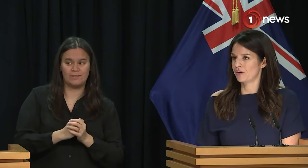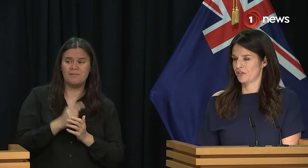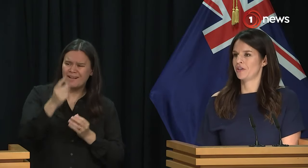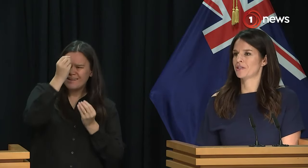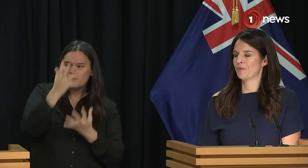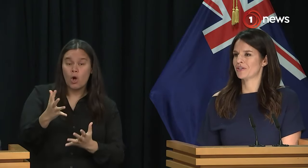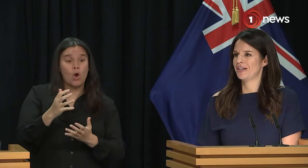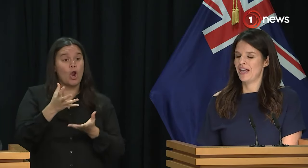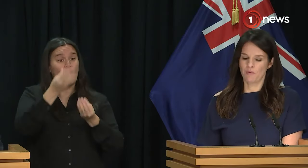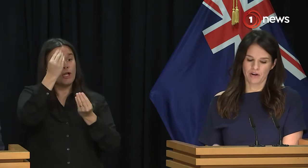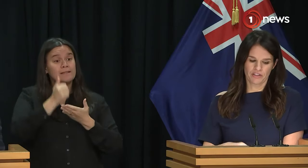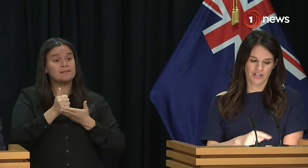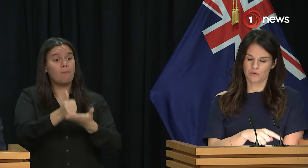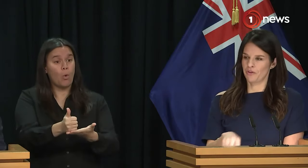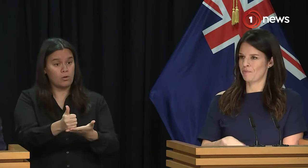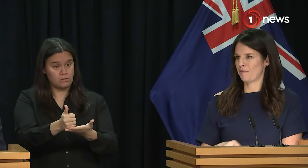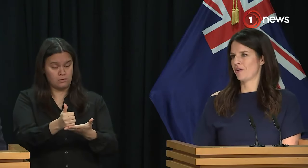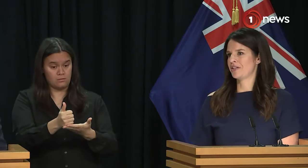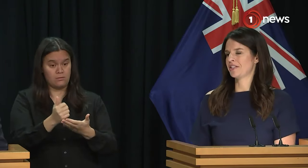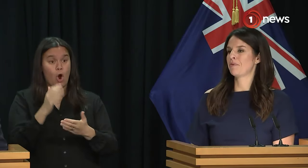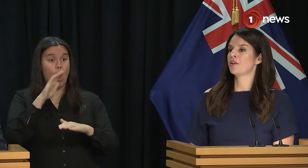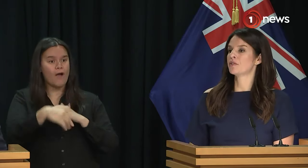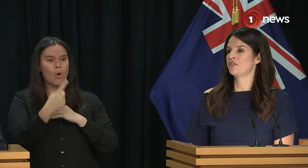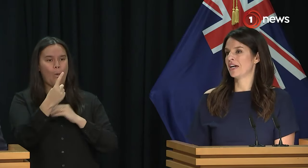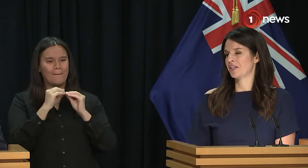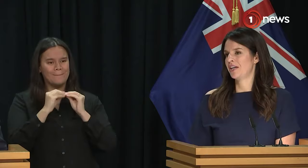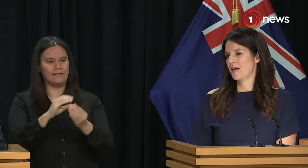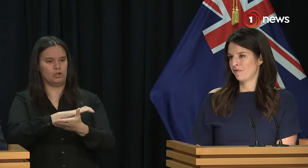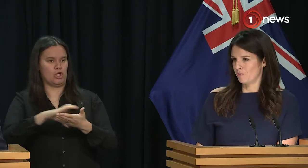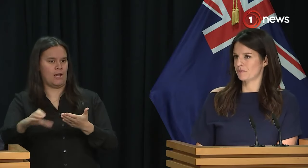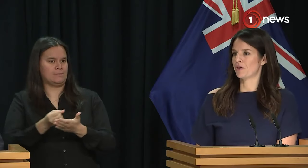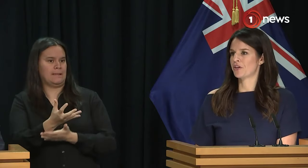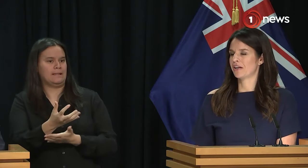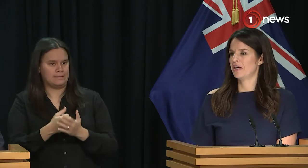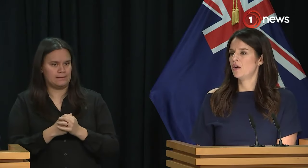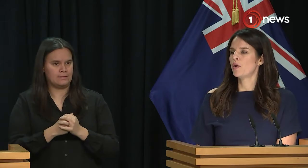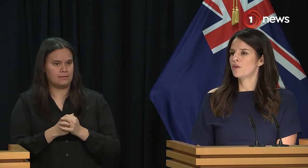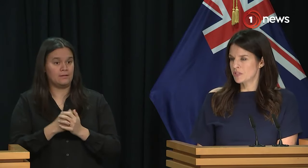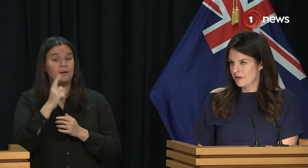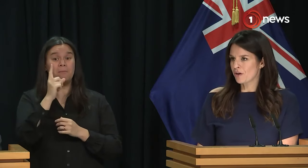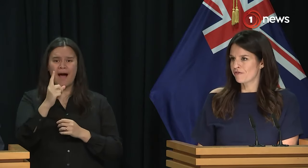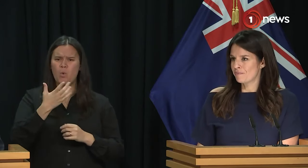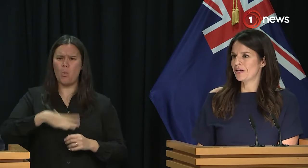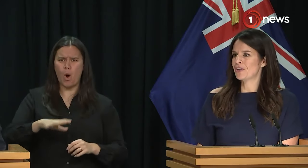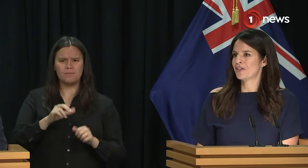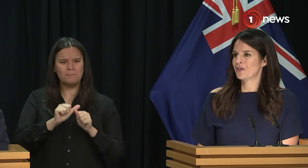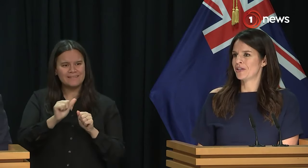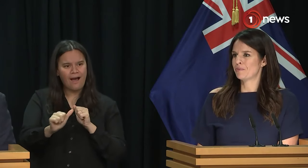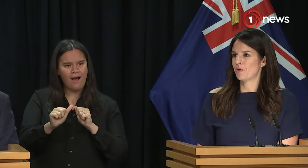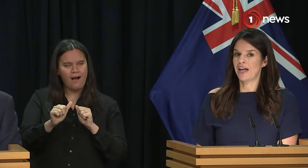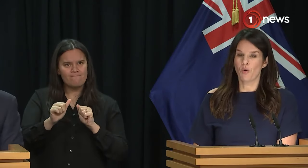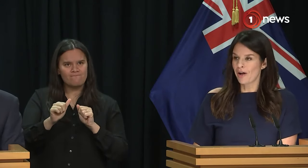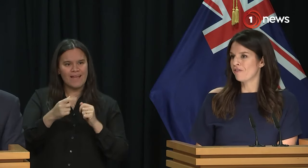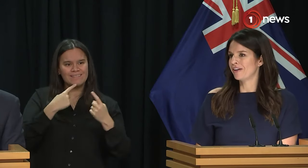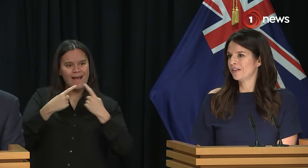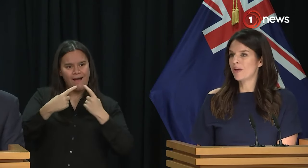over a billion dollars in learning support. And one of the things you would have heard in my priorities is a better use of data and performance monitoring. We spend over a billion dollars in